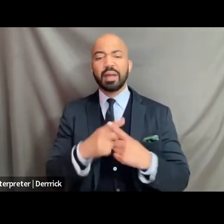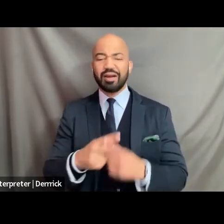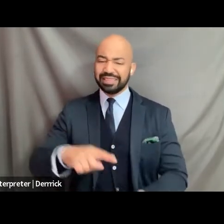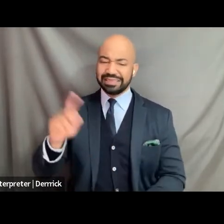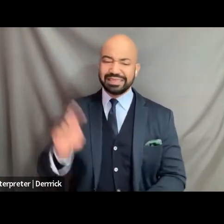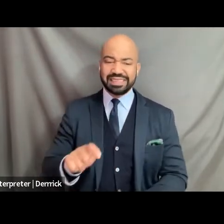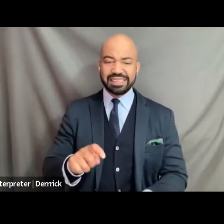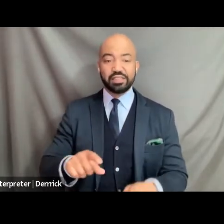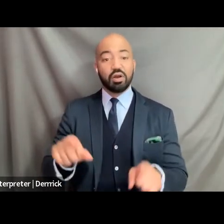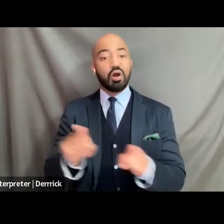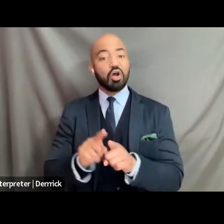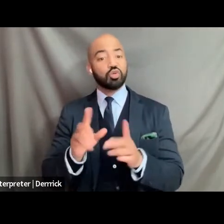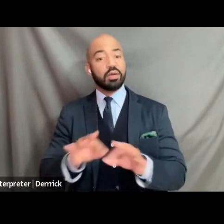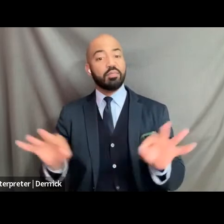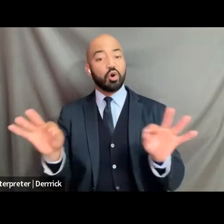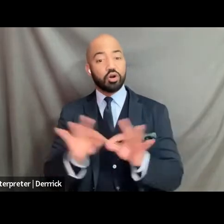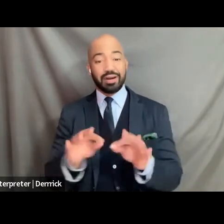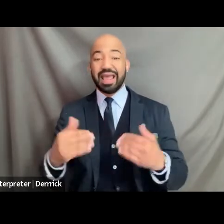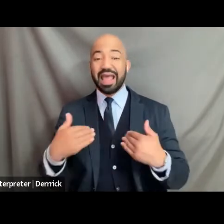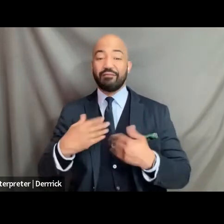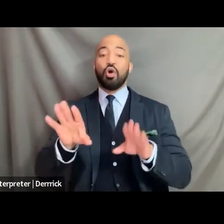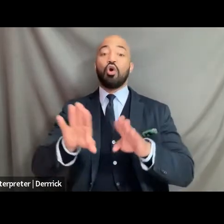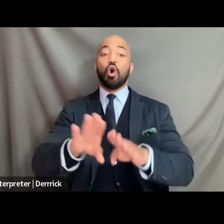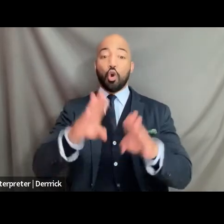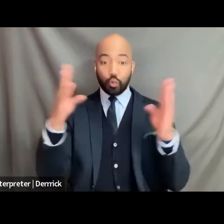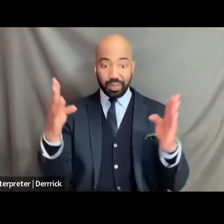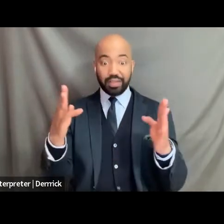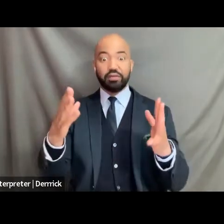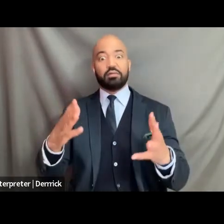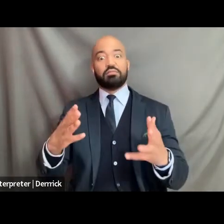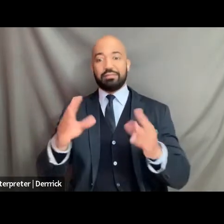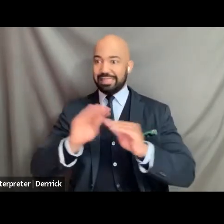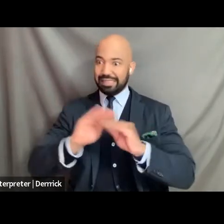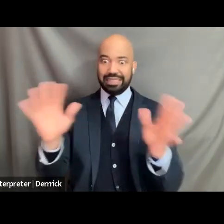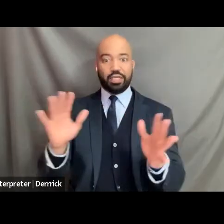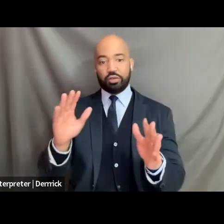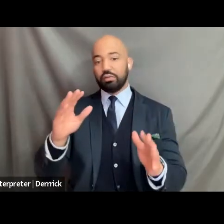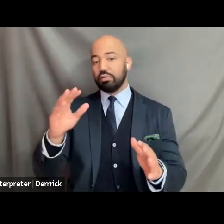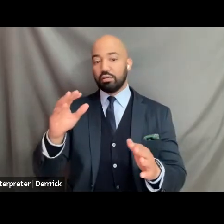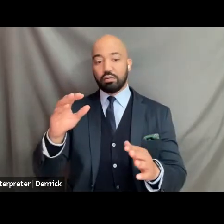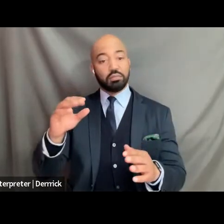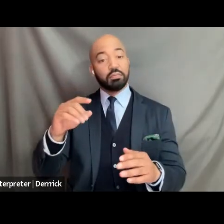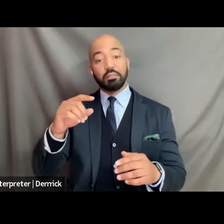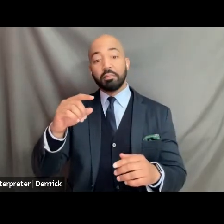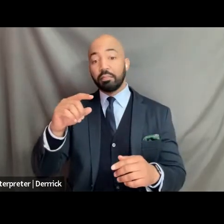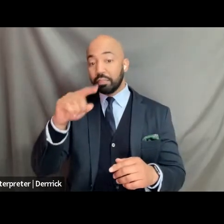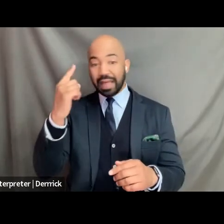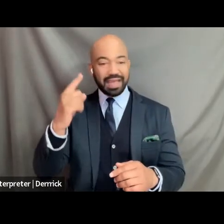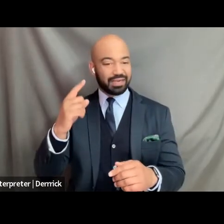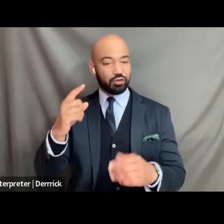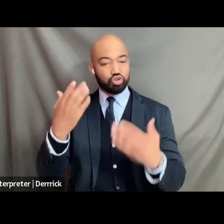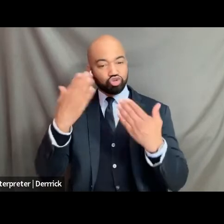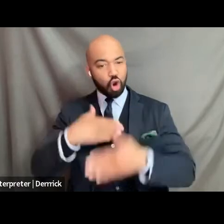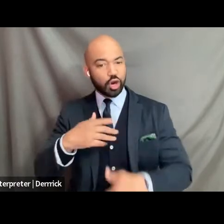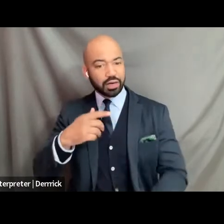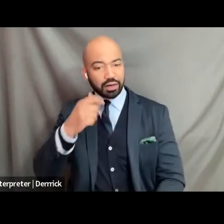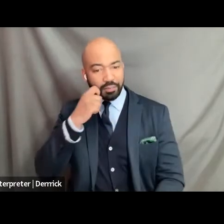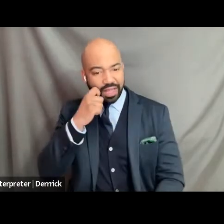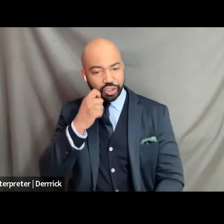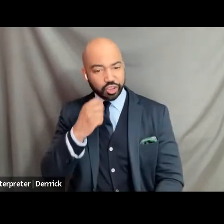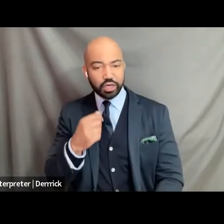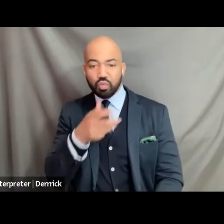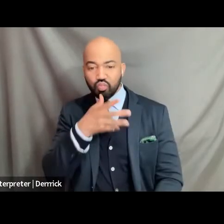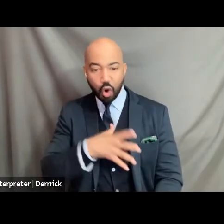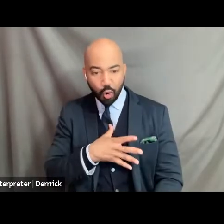openly obviously flat dark complexion woman being seated upon the supreme court and as